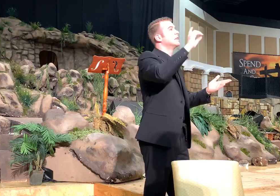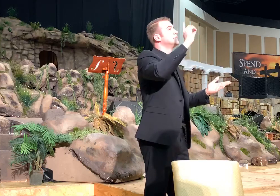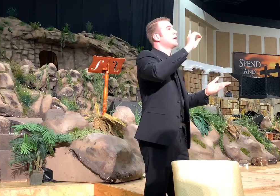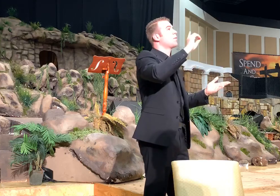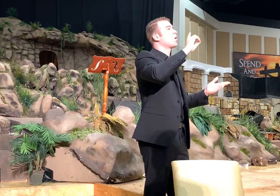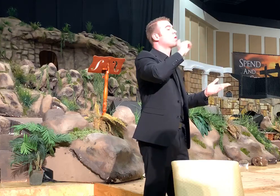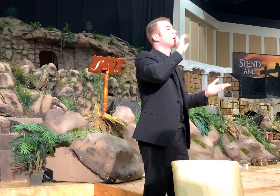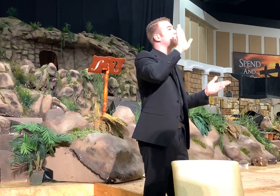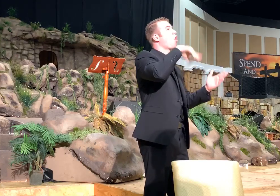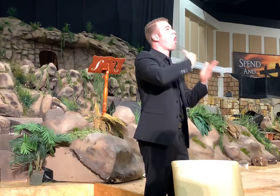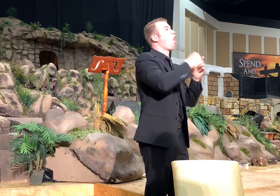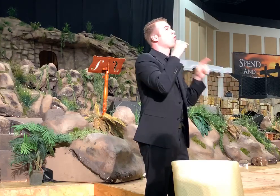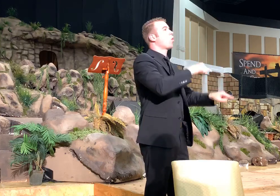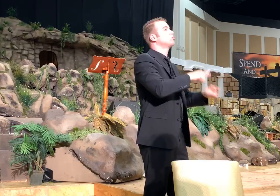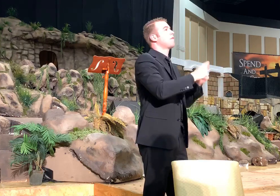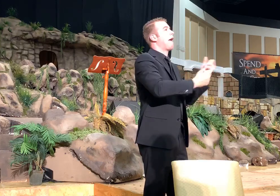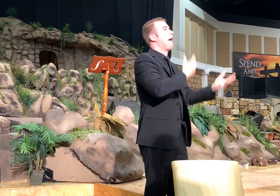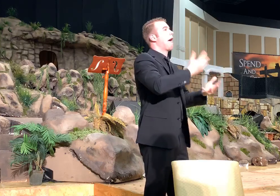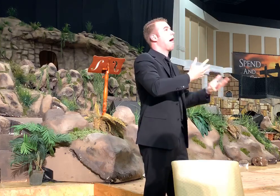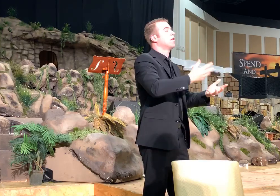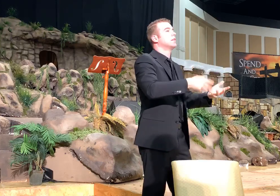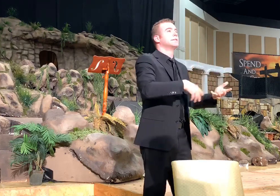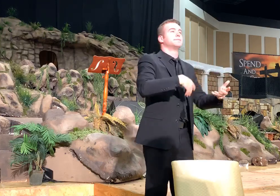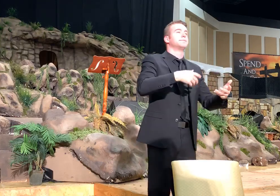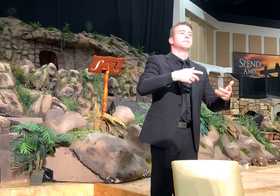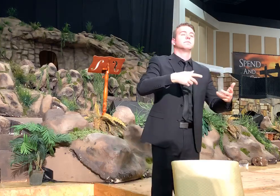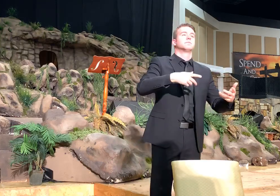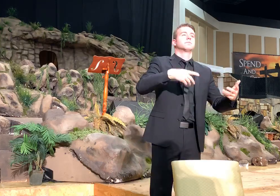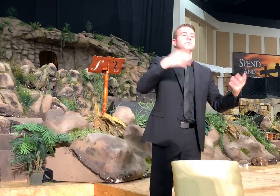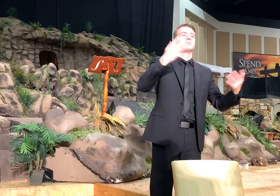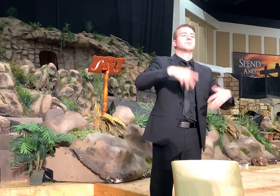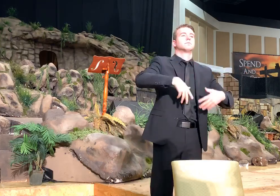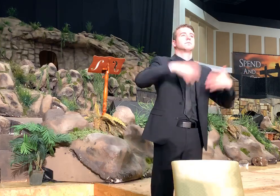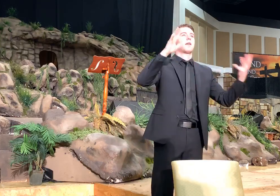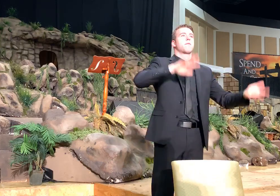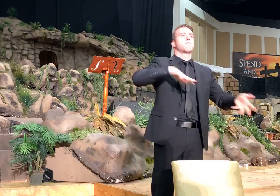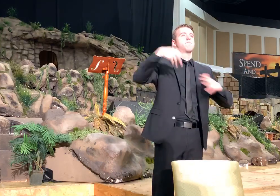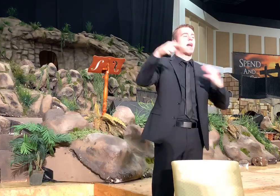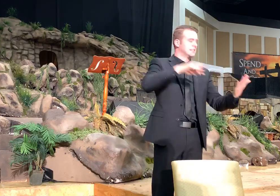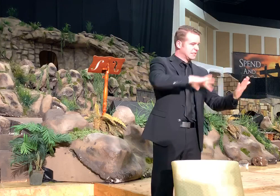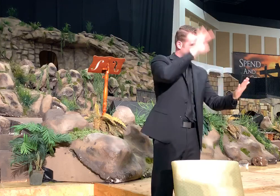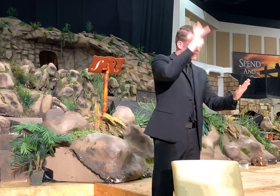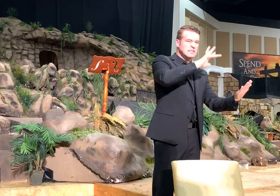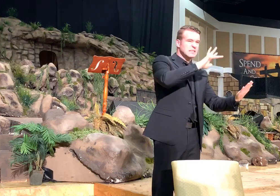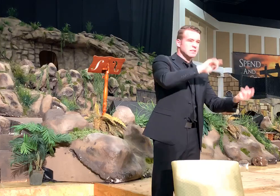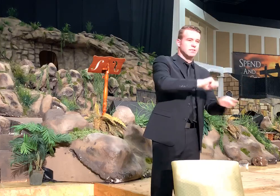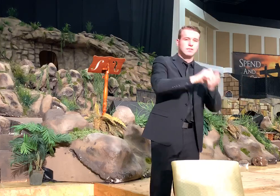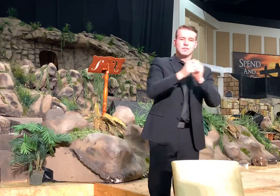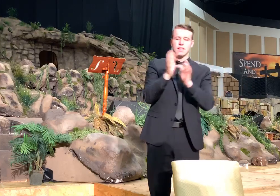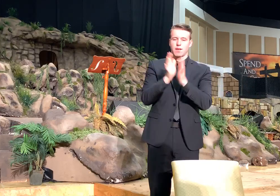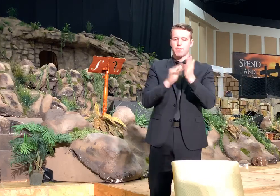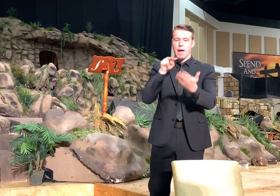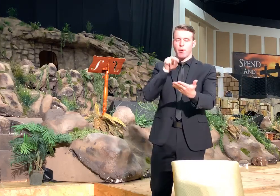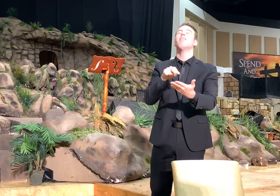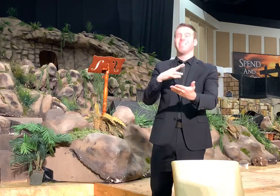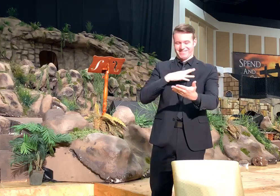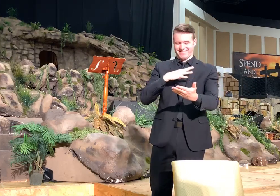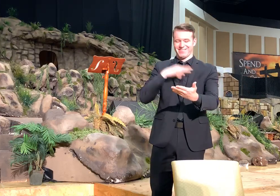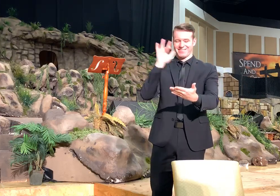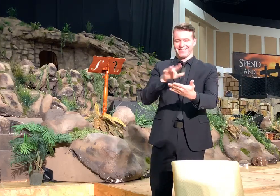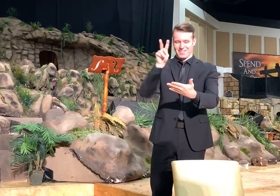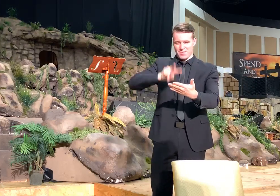Democrats are all going to hell or instead of all, all that mess. Punch the Bible. button. Amen.